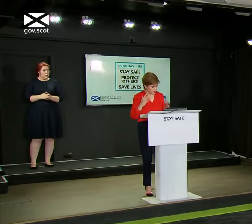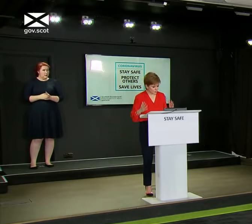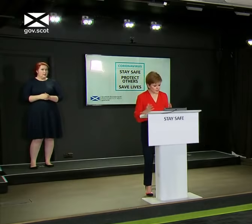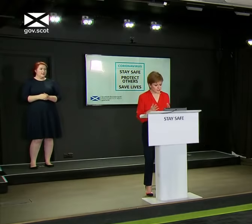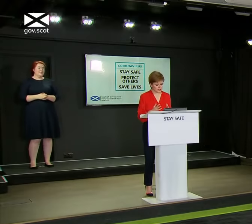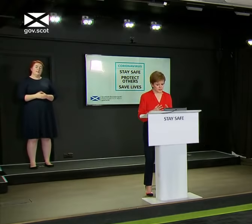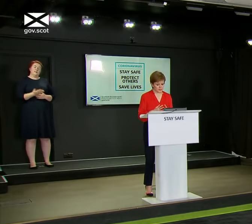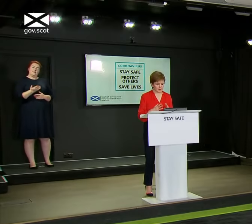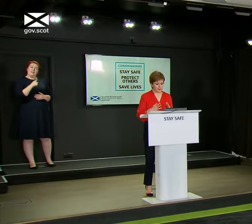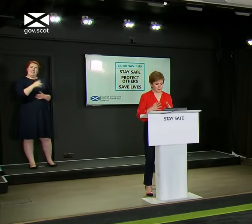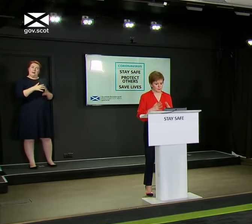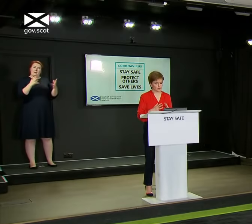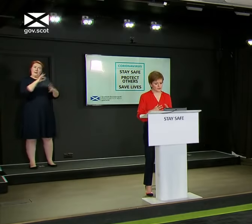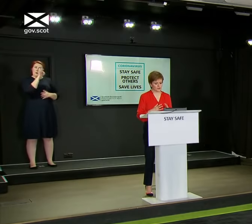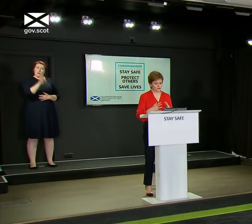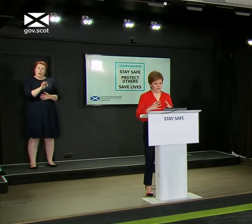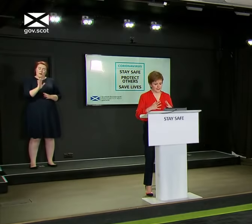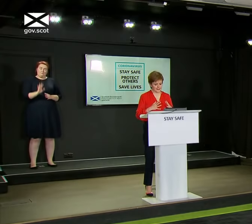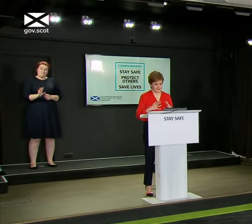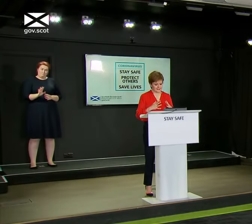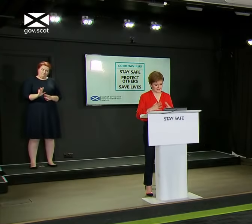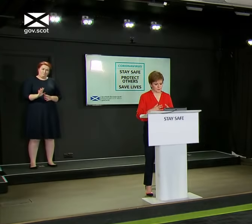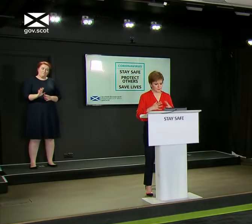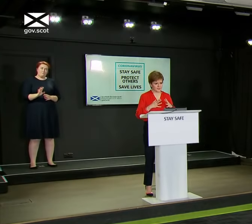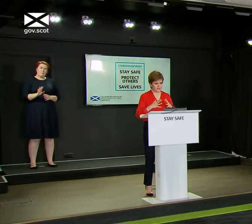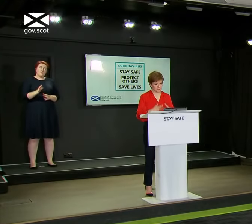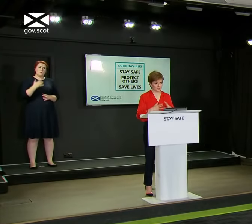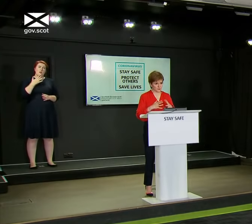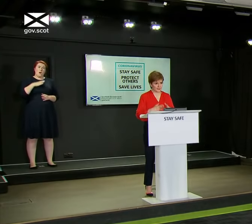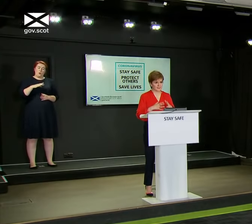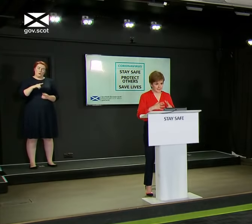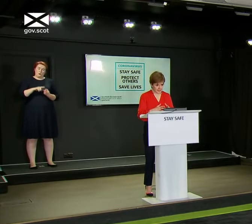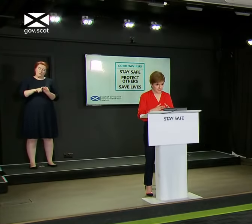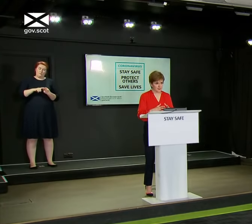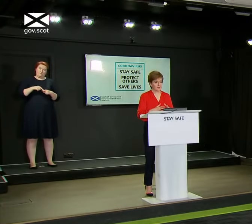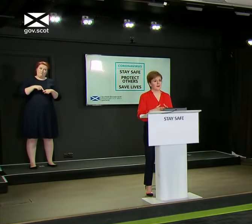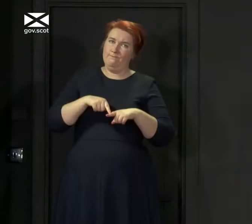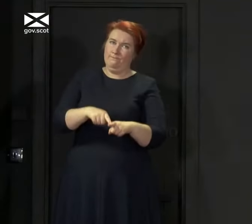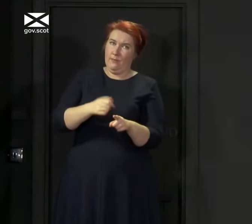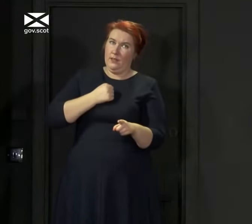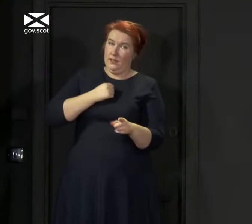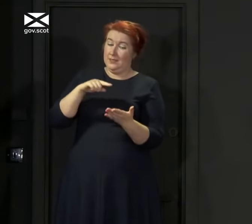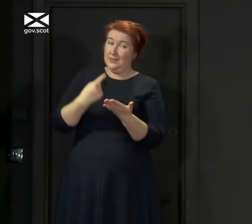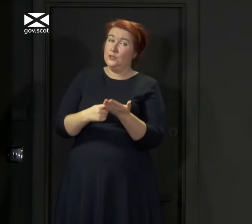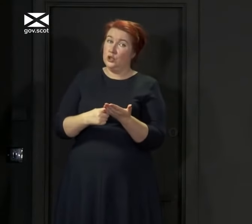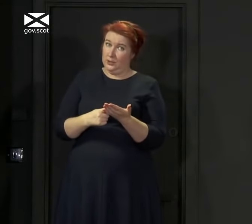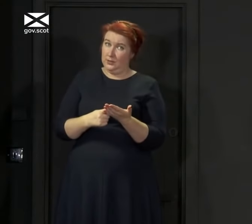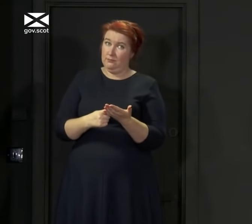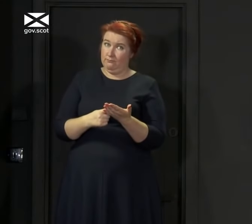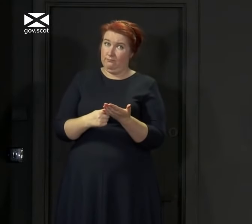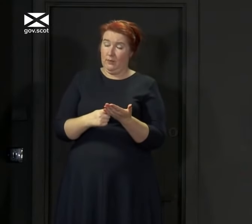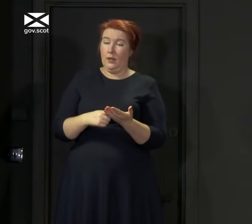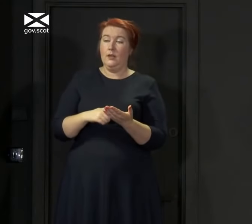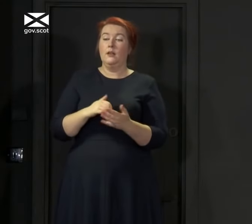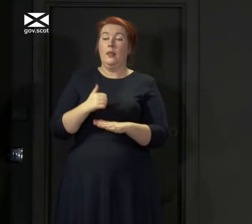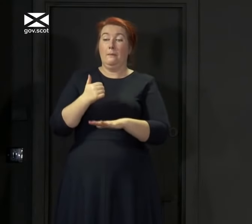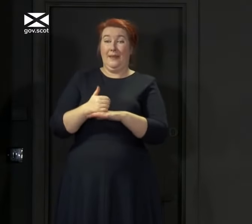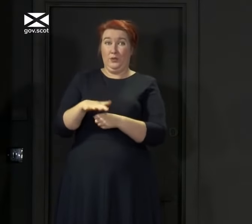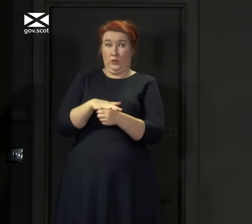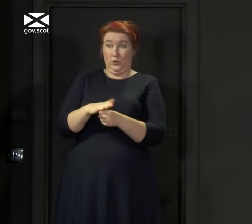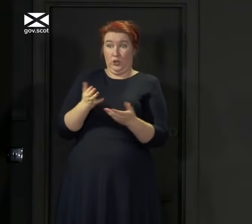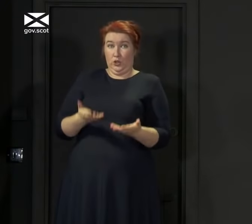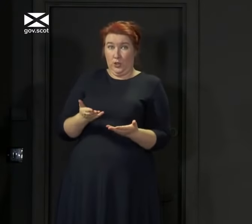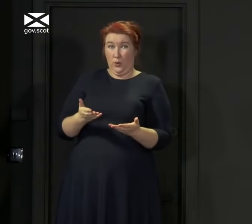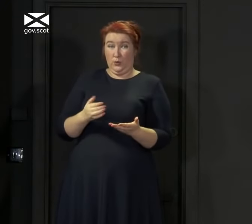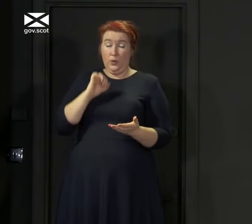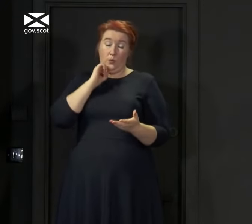It's a fair question, Katrina, but I'm going to stick with the decisions we have taken, and based on the situation as it is, and